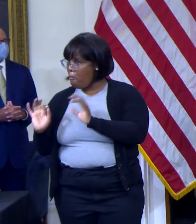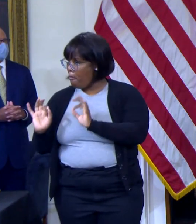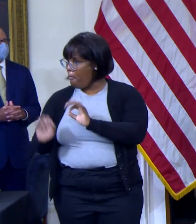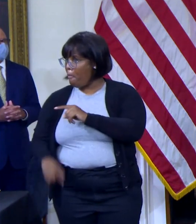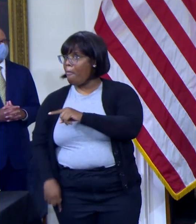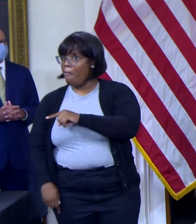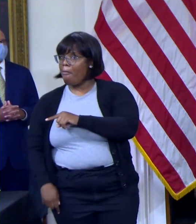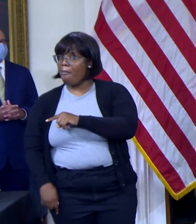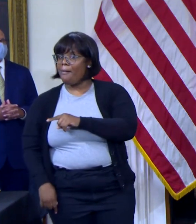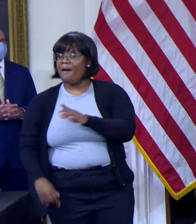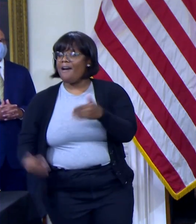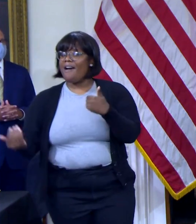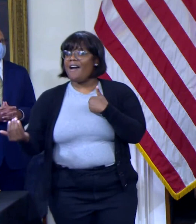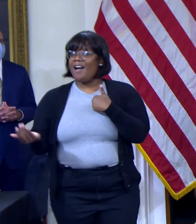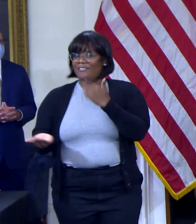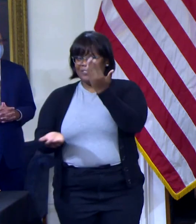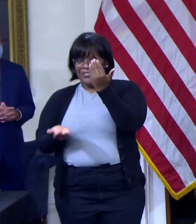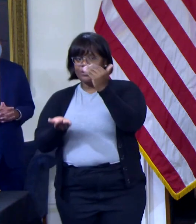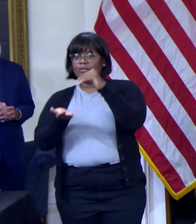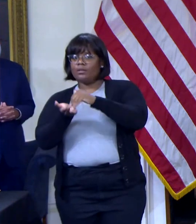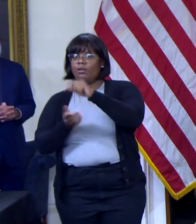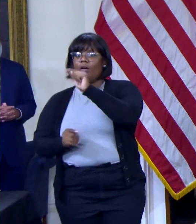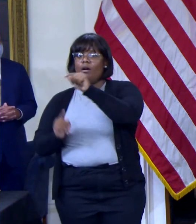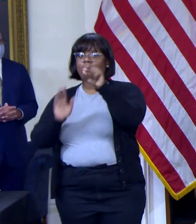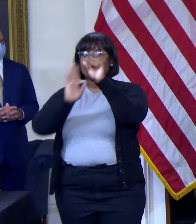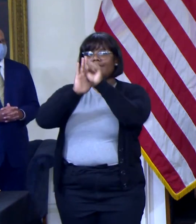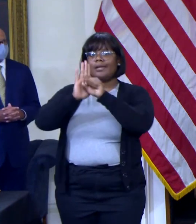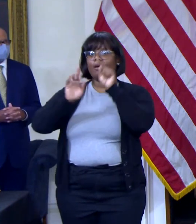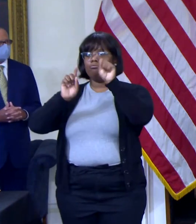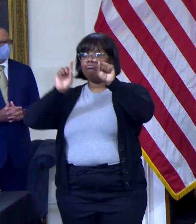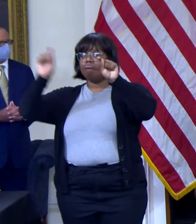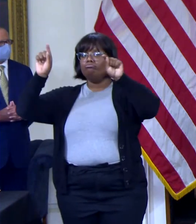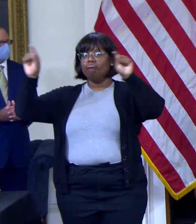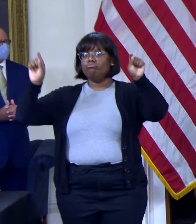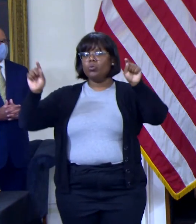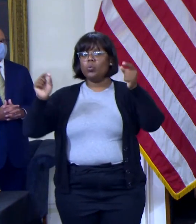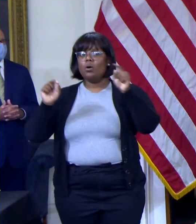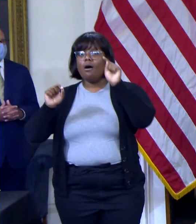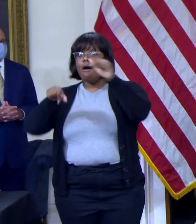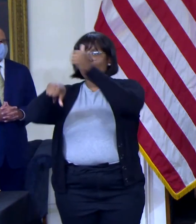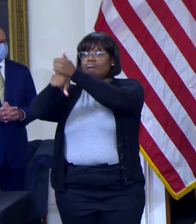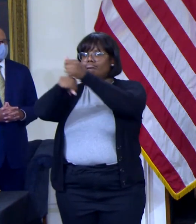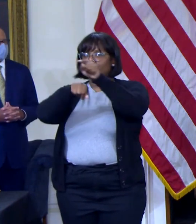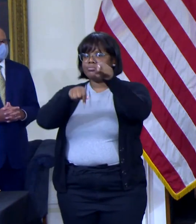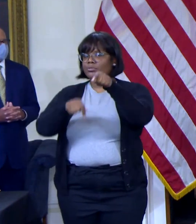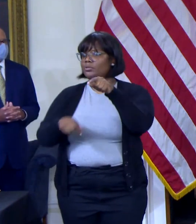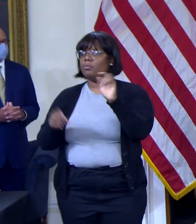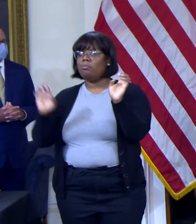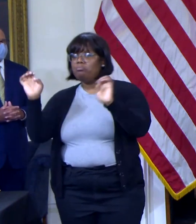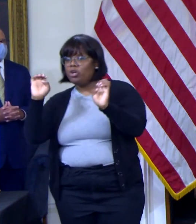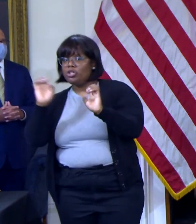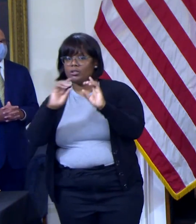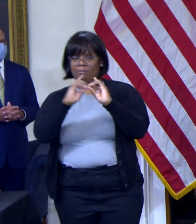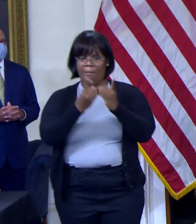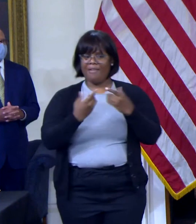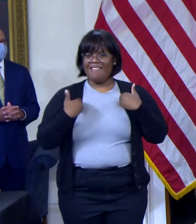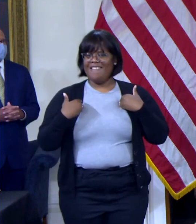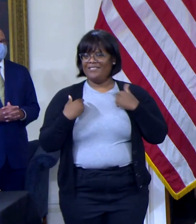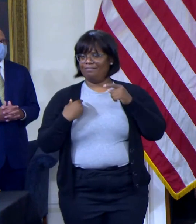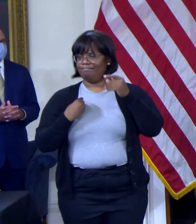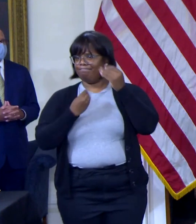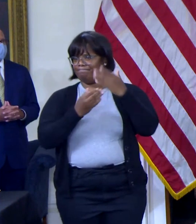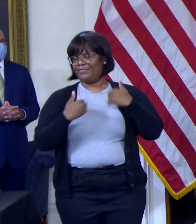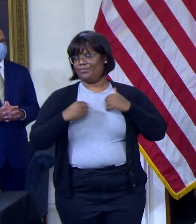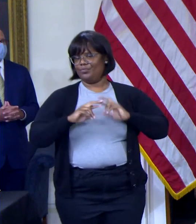geographically placed across the state for equitable access to everyone and also available in many emergency departments. However, here in Maryland,